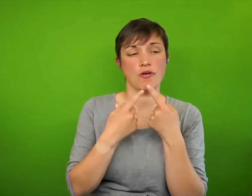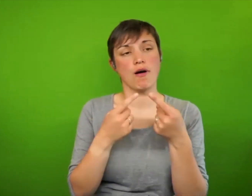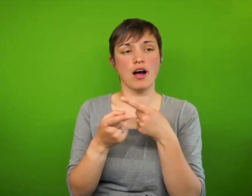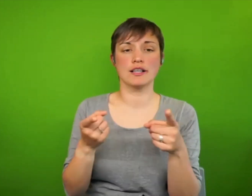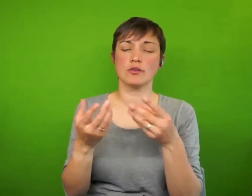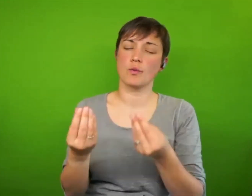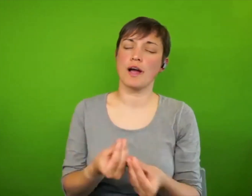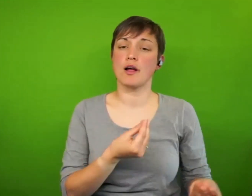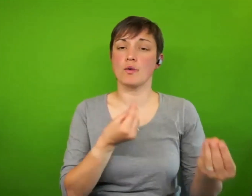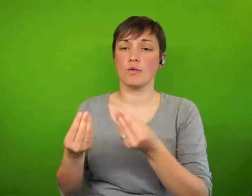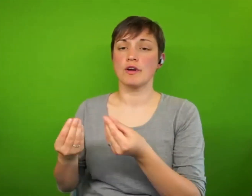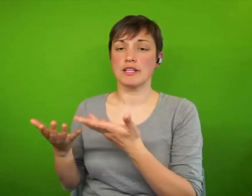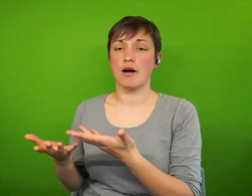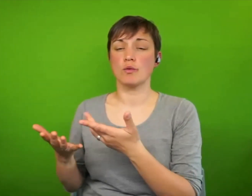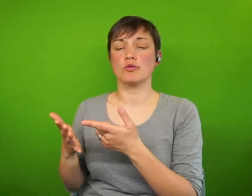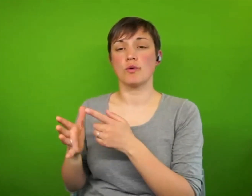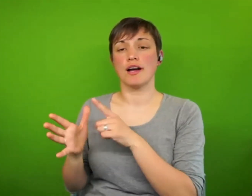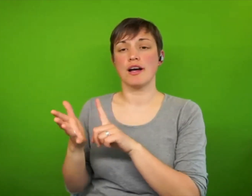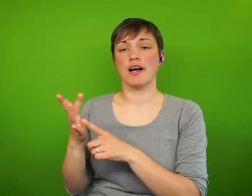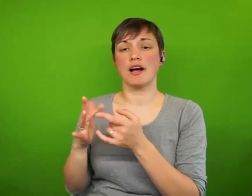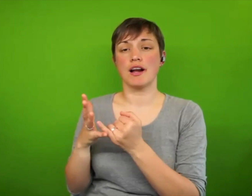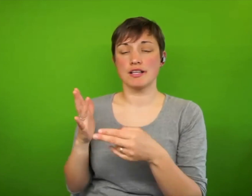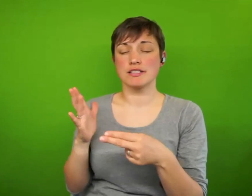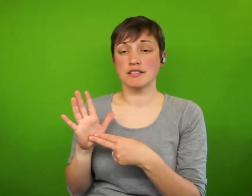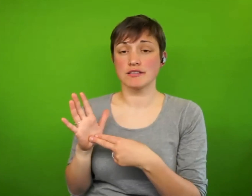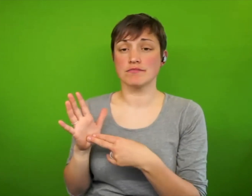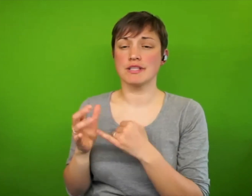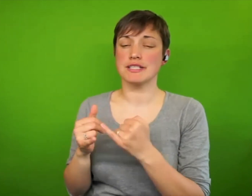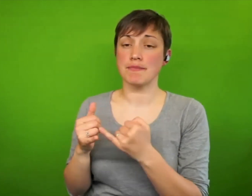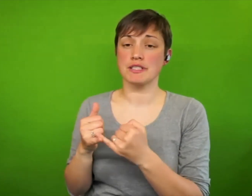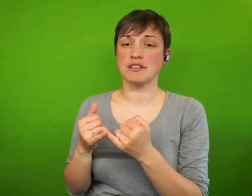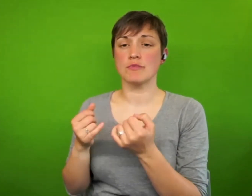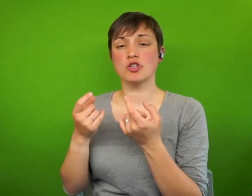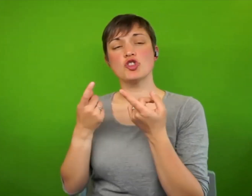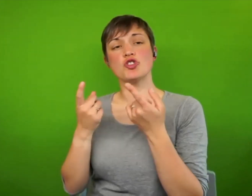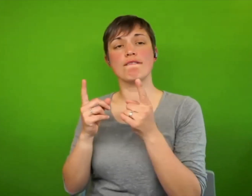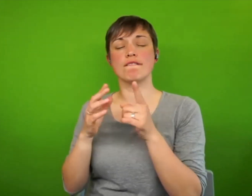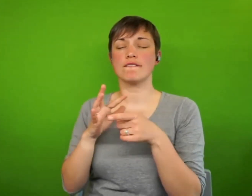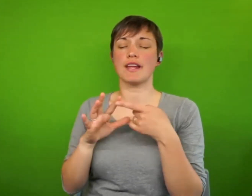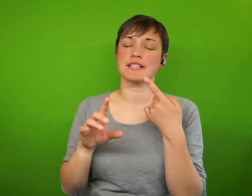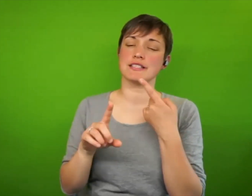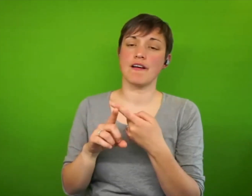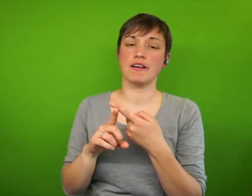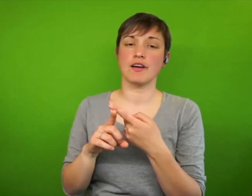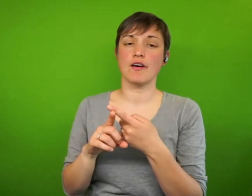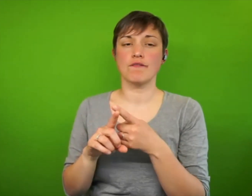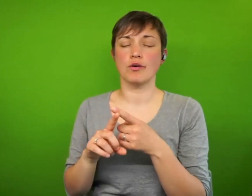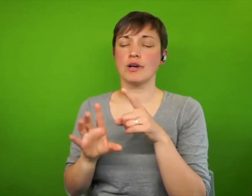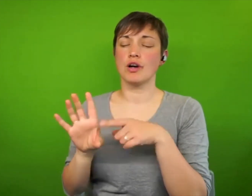hand over now to, um, Alison Simmons, who's the chief executive of York CBS for a final note of thanks. Yes. Thank